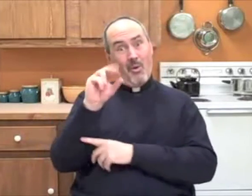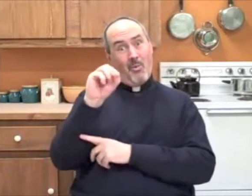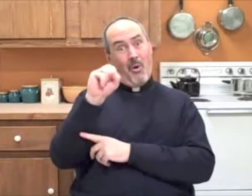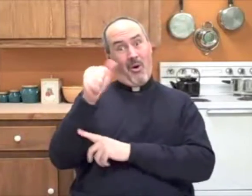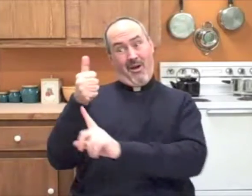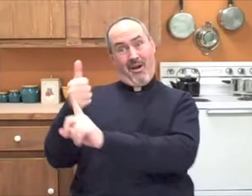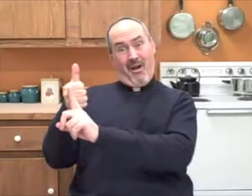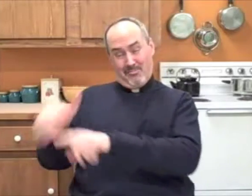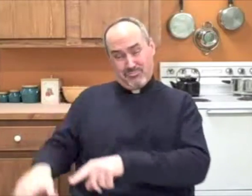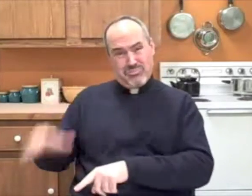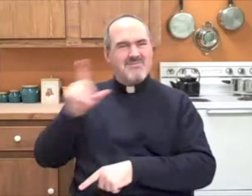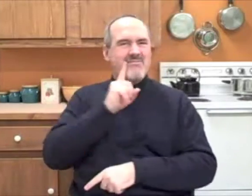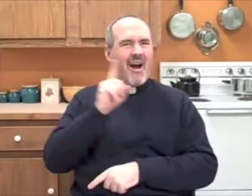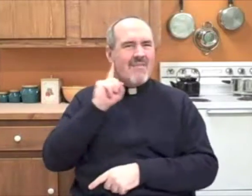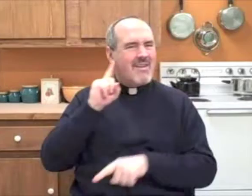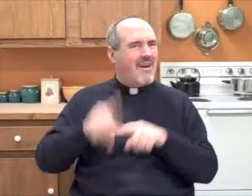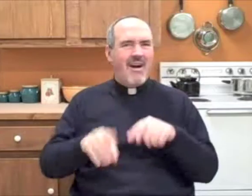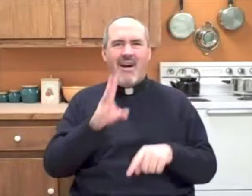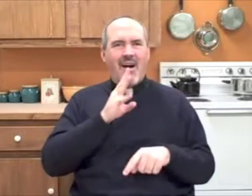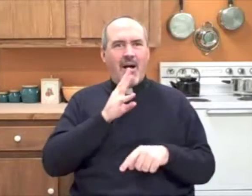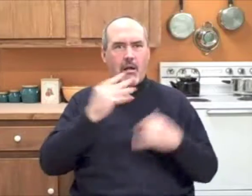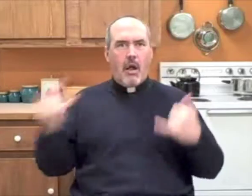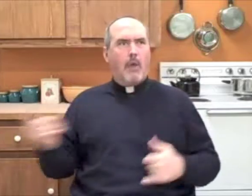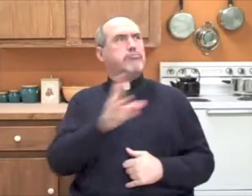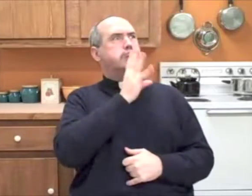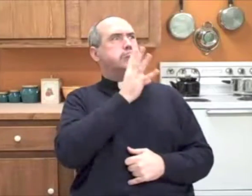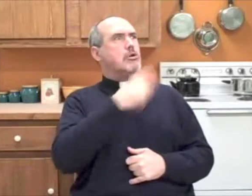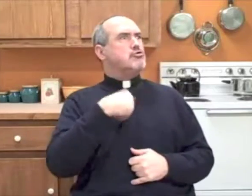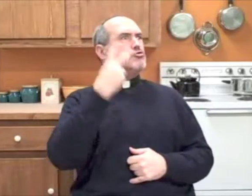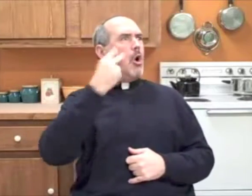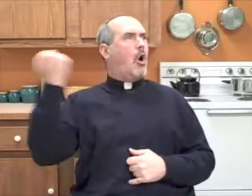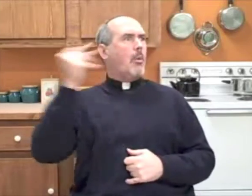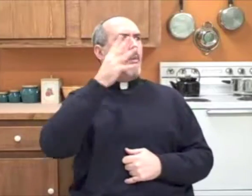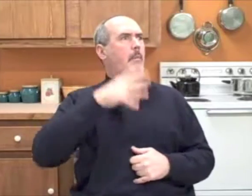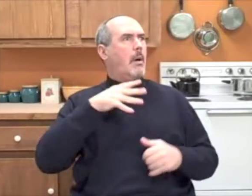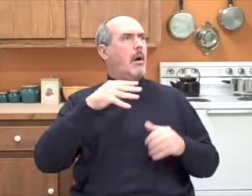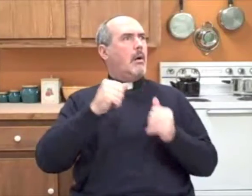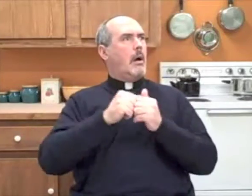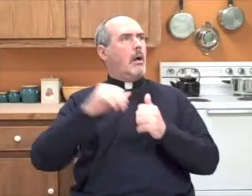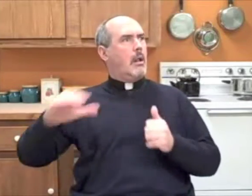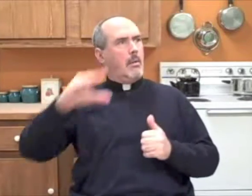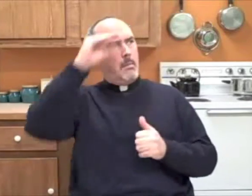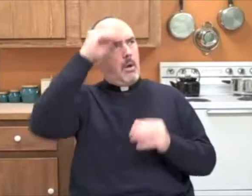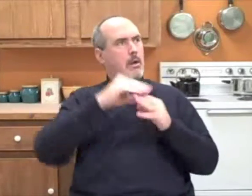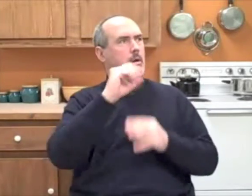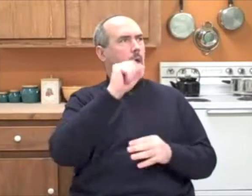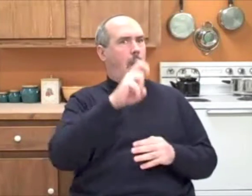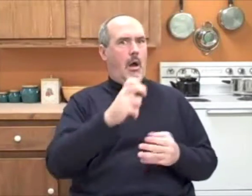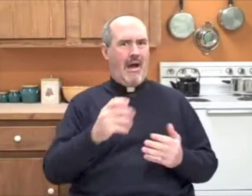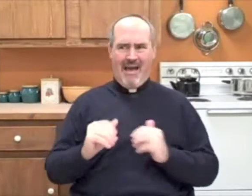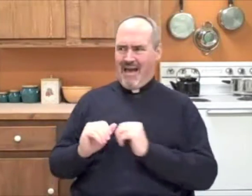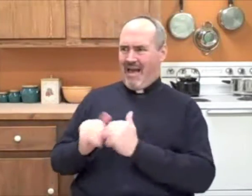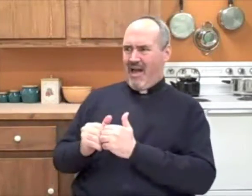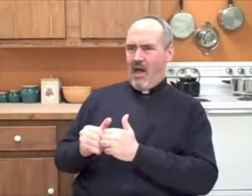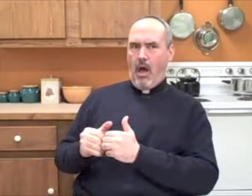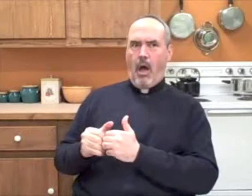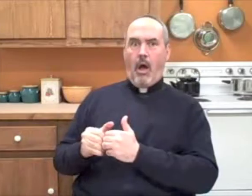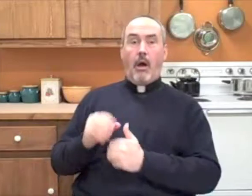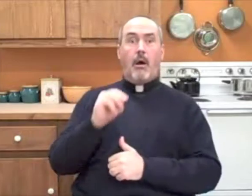when she heard Rosa speak because Rosa to this point had been deaf and unable to speak and here she was telling her